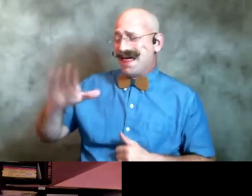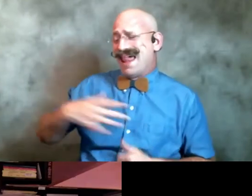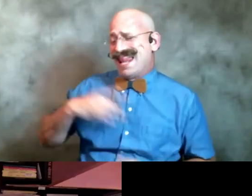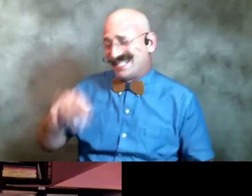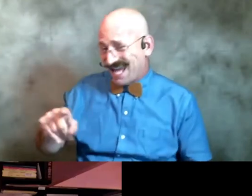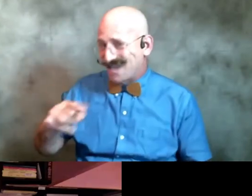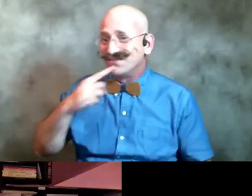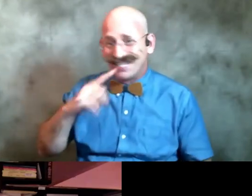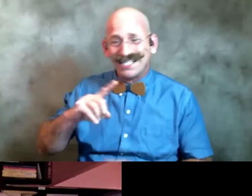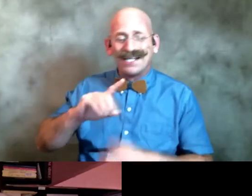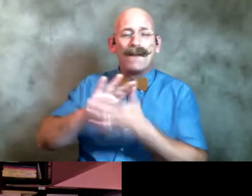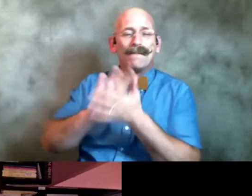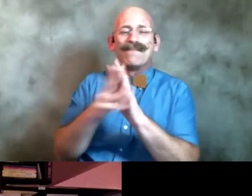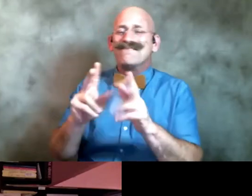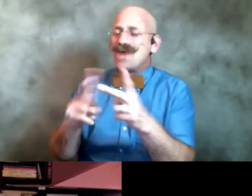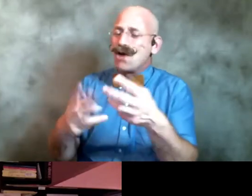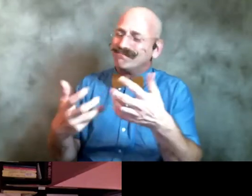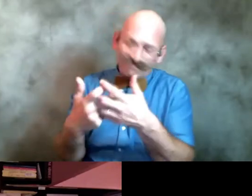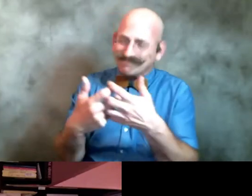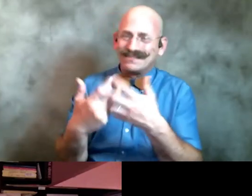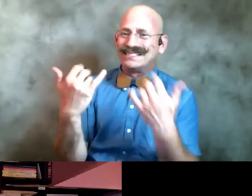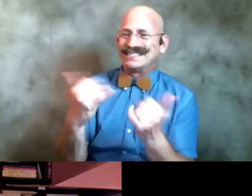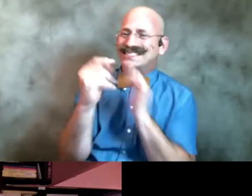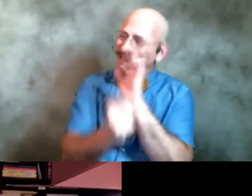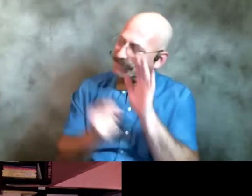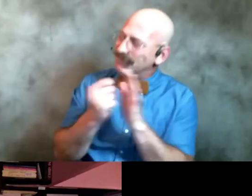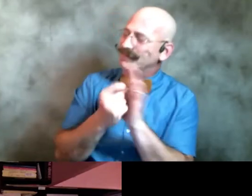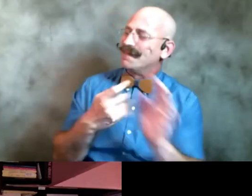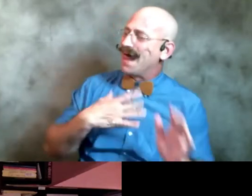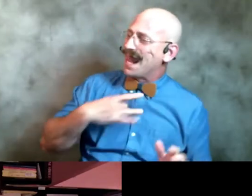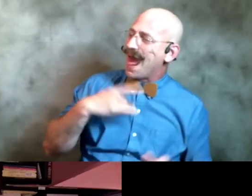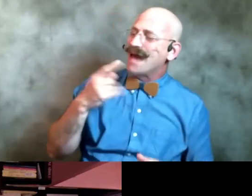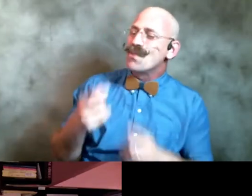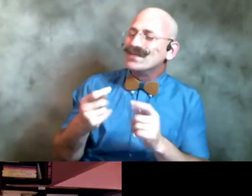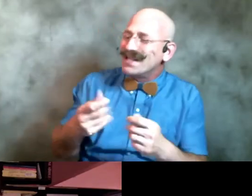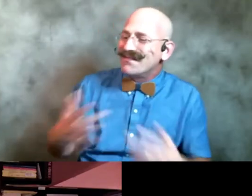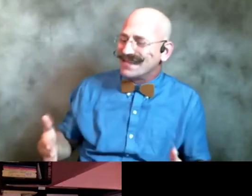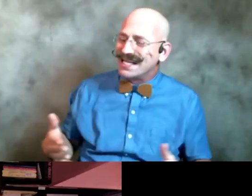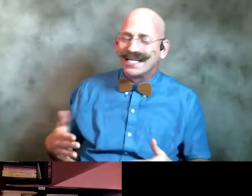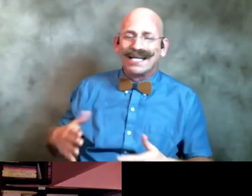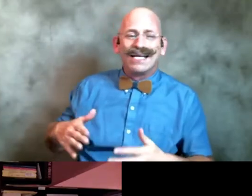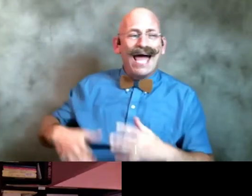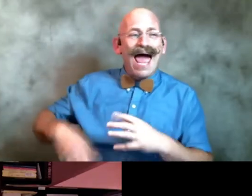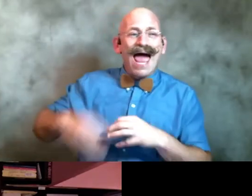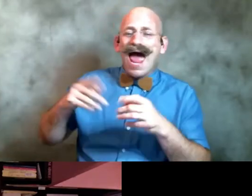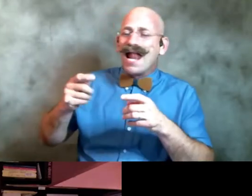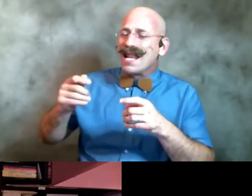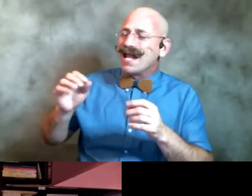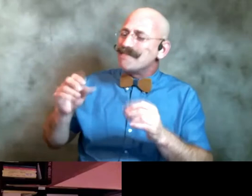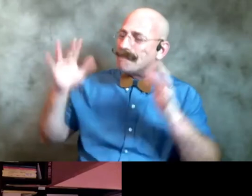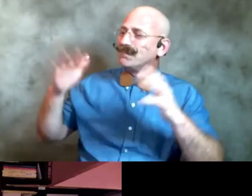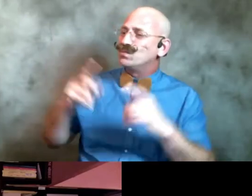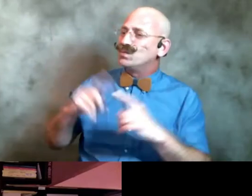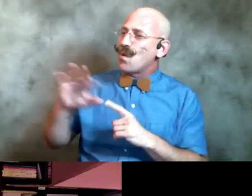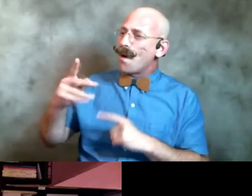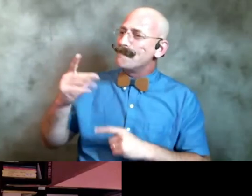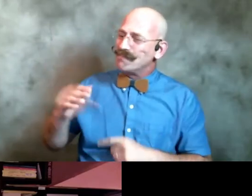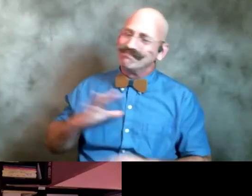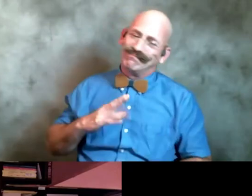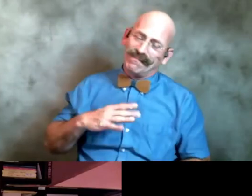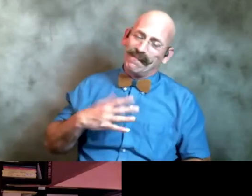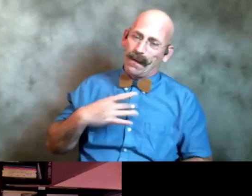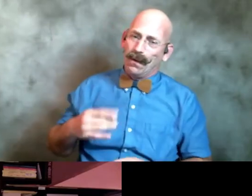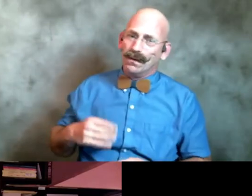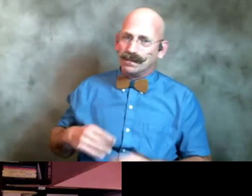know it's it's so like it's those little things there give the spin that that makes the poem come come a bit more and